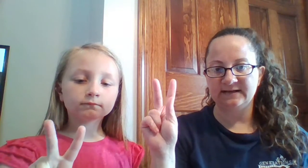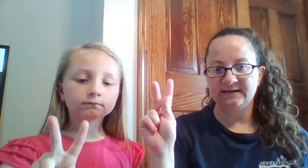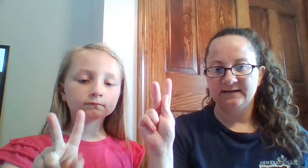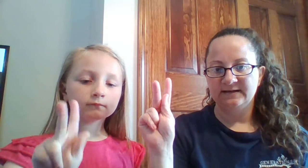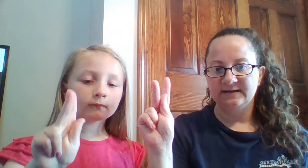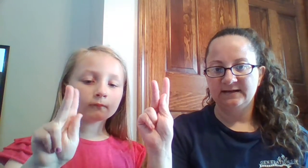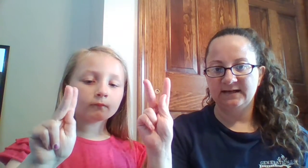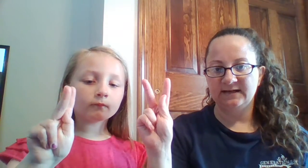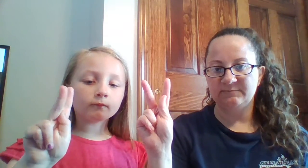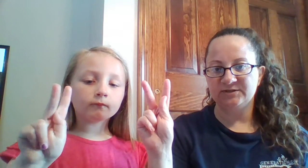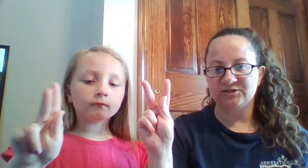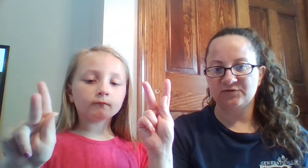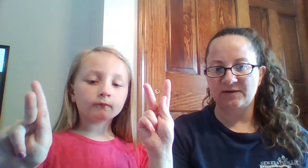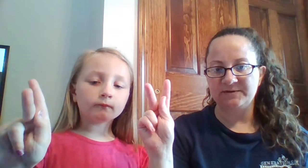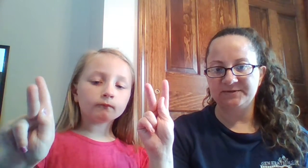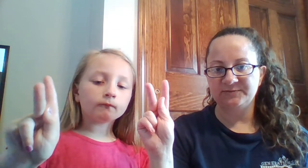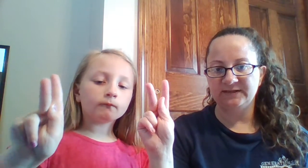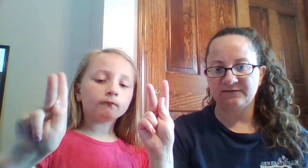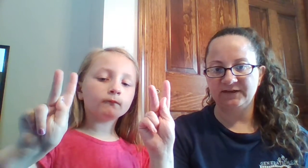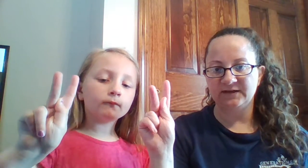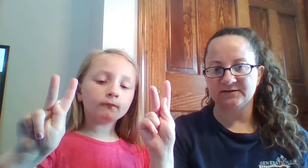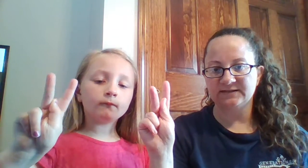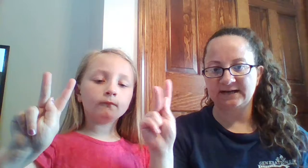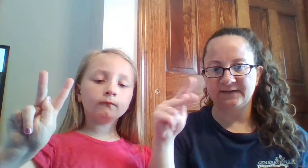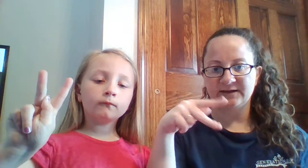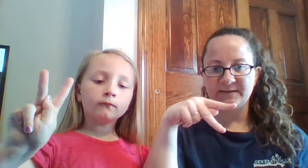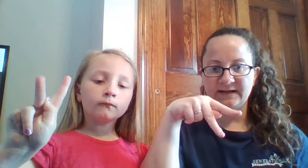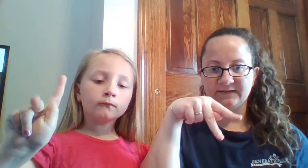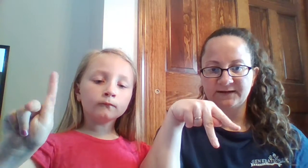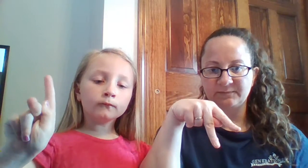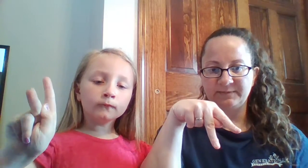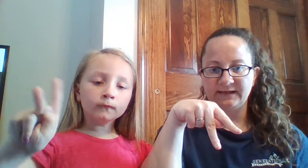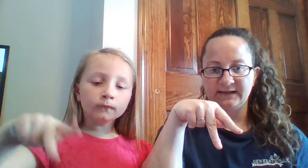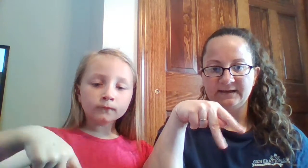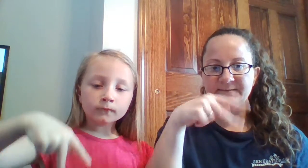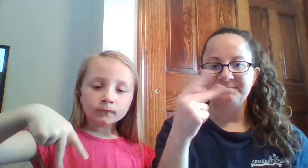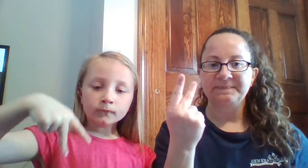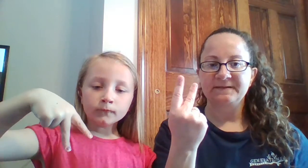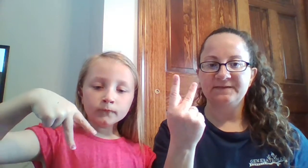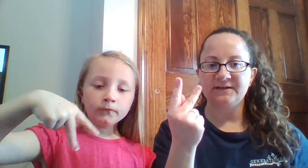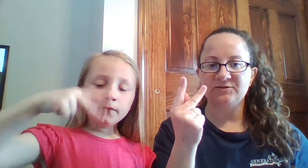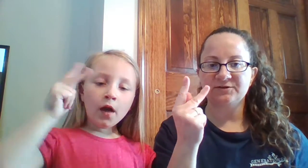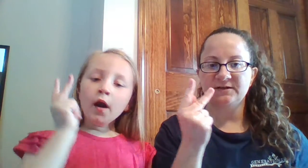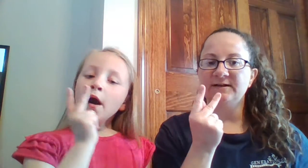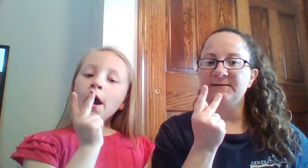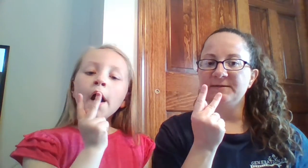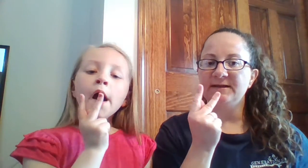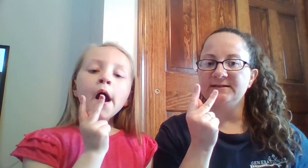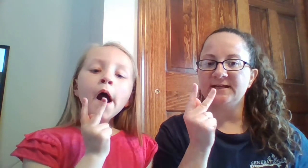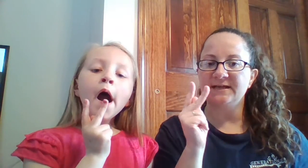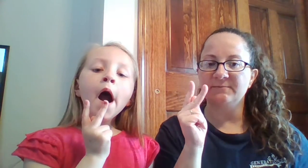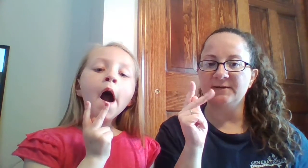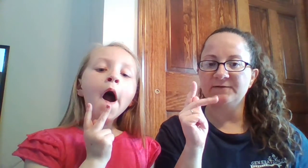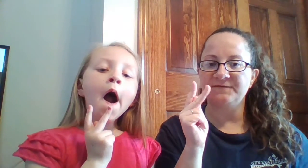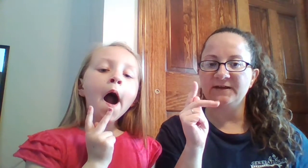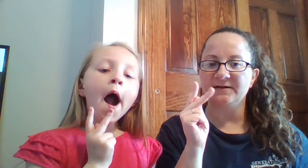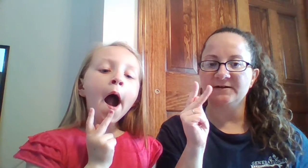and put your thumb in between the fingers, kind of like you're making the letter P. Then you turn it up and take your middle finger